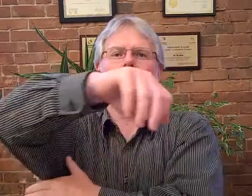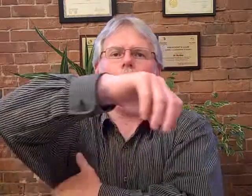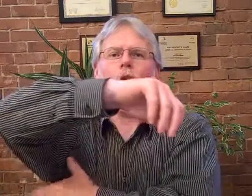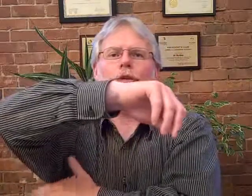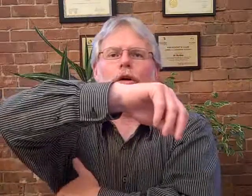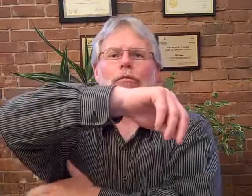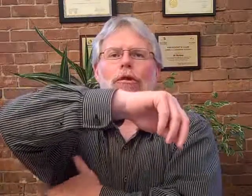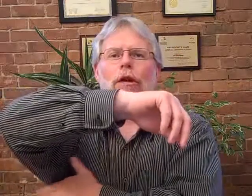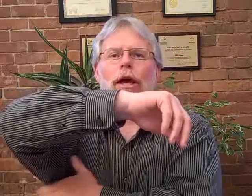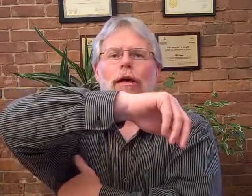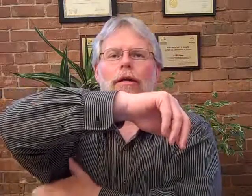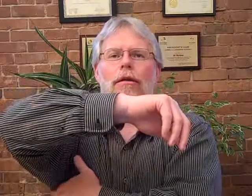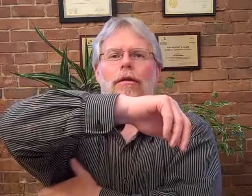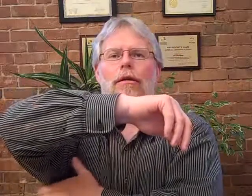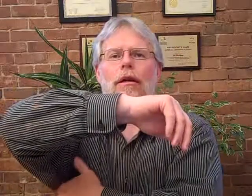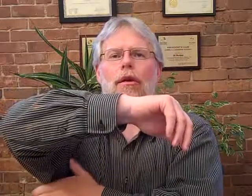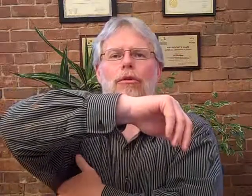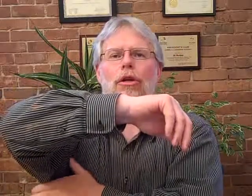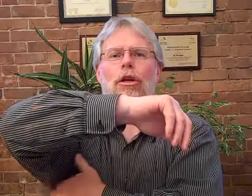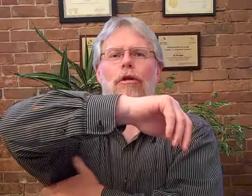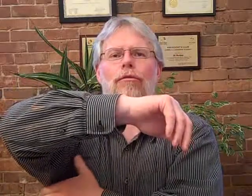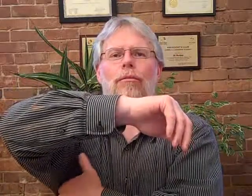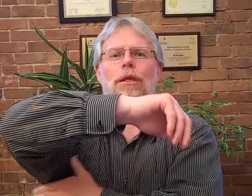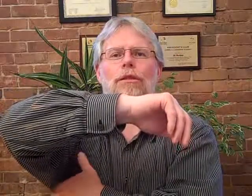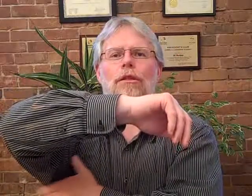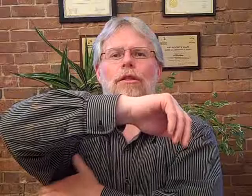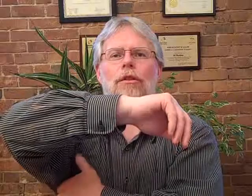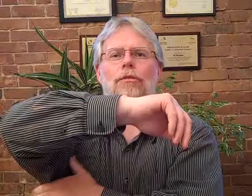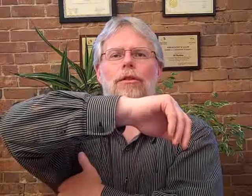i don't feel like i'm good enough to be successful